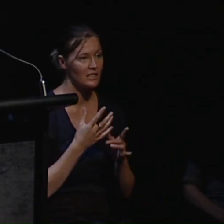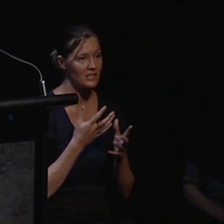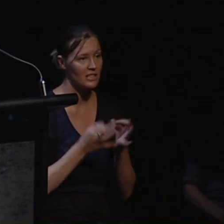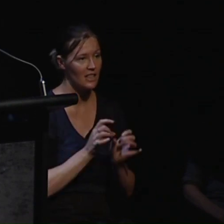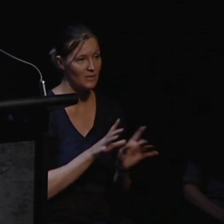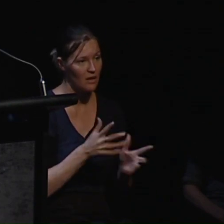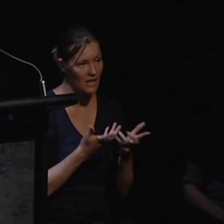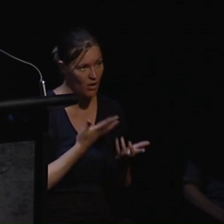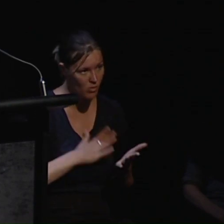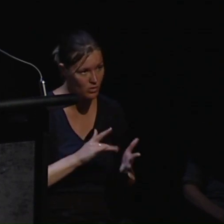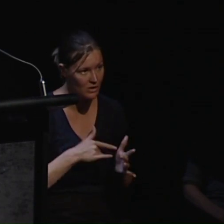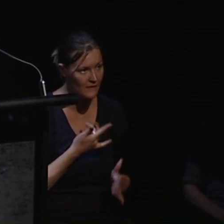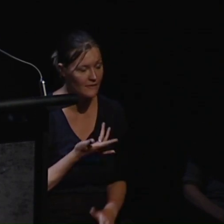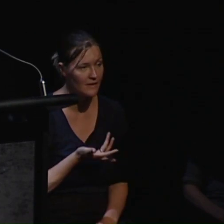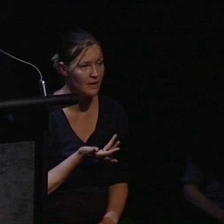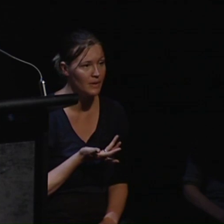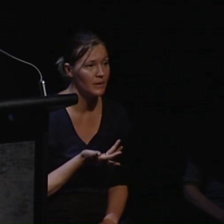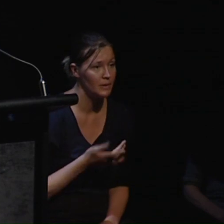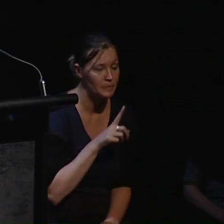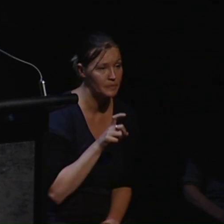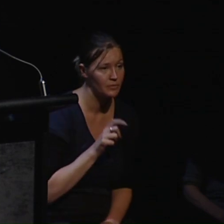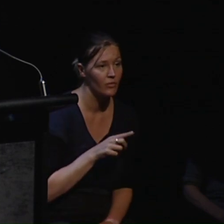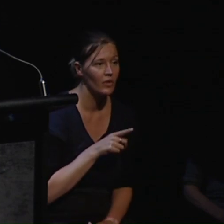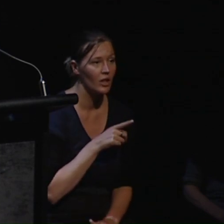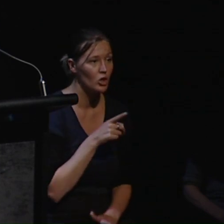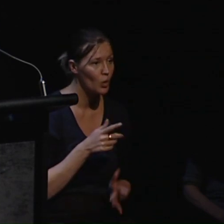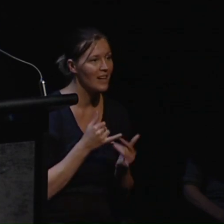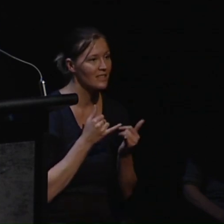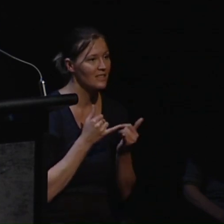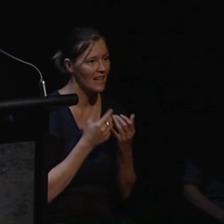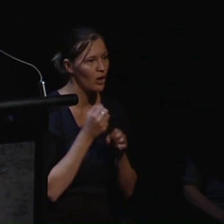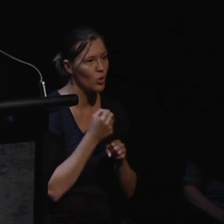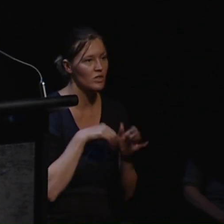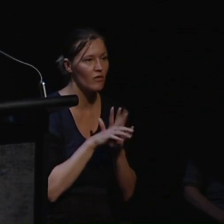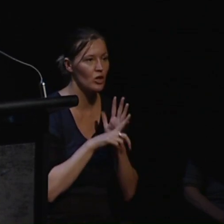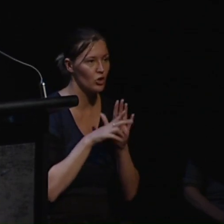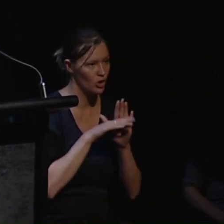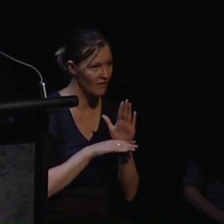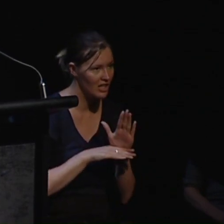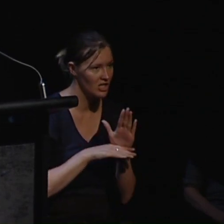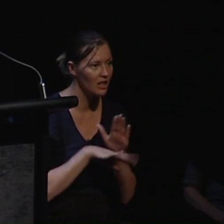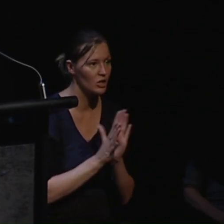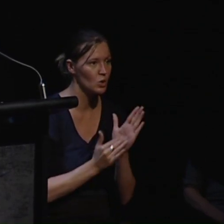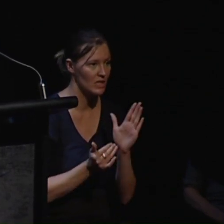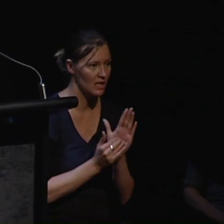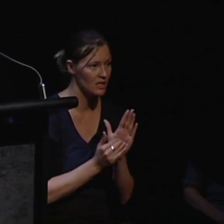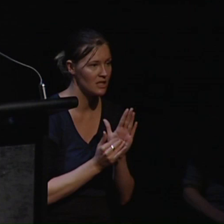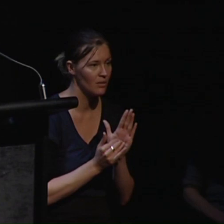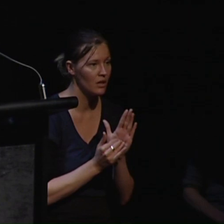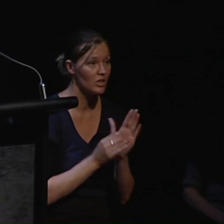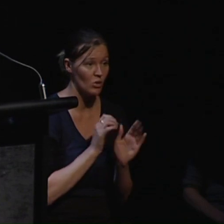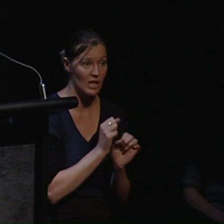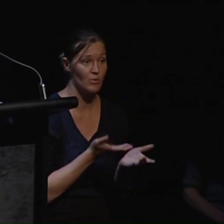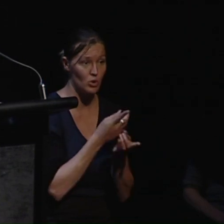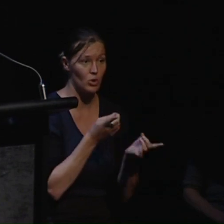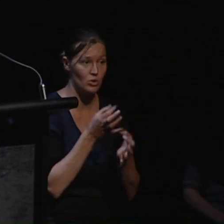This is for you. You are the stakeholders of the UN Convention in New Zealand. This will be for you to decide. But if